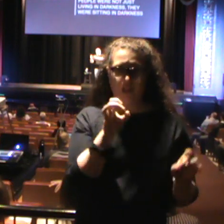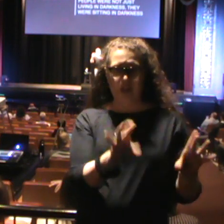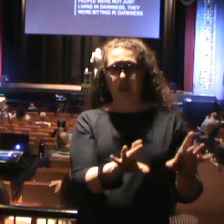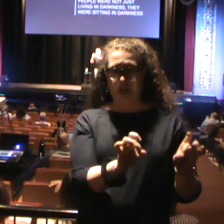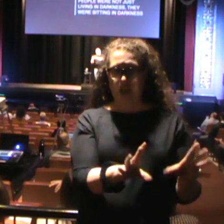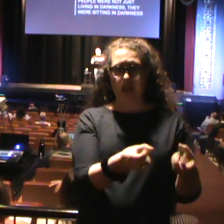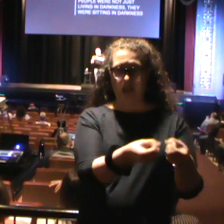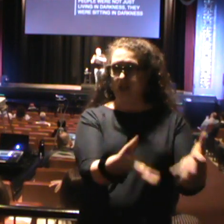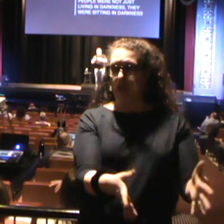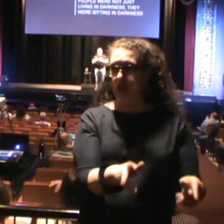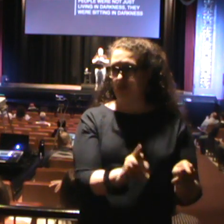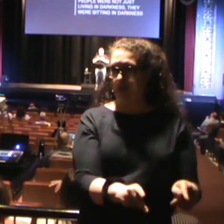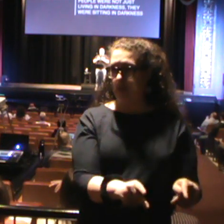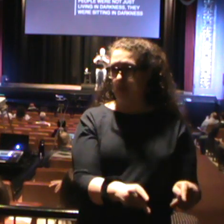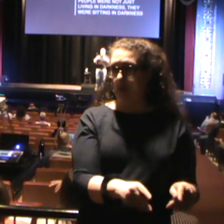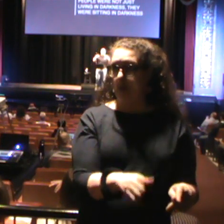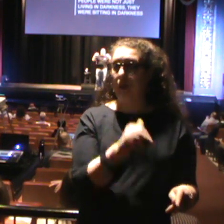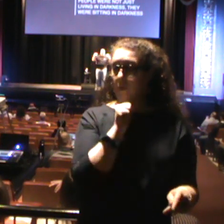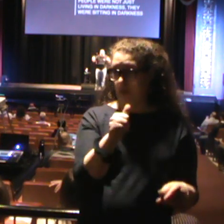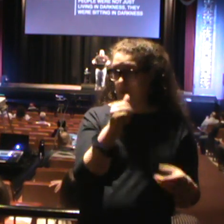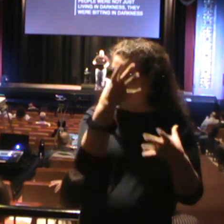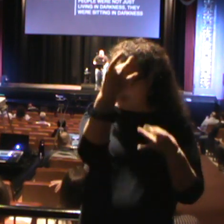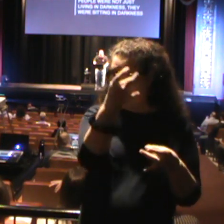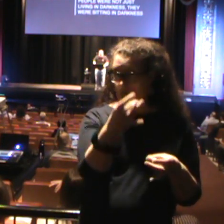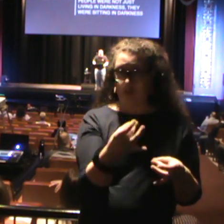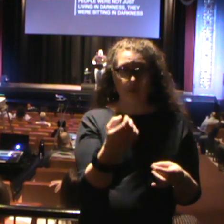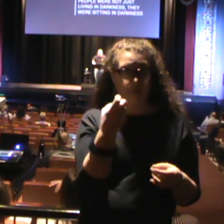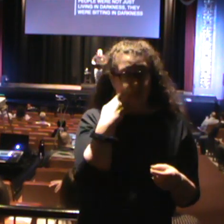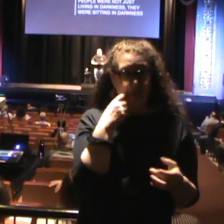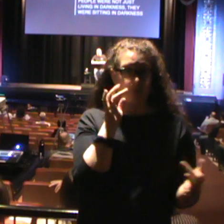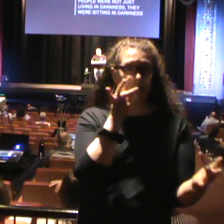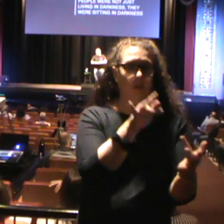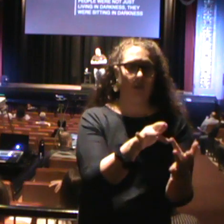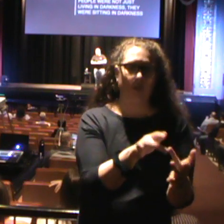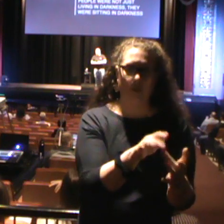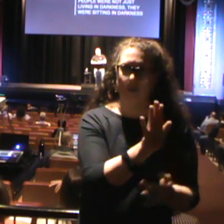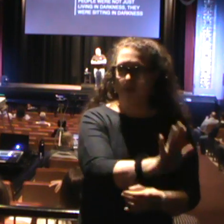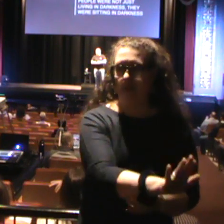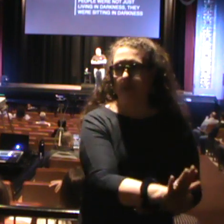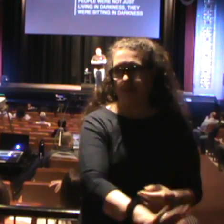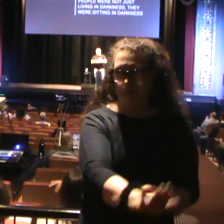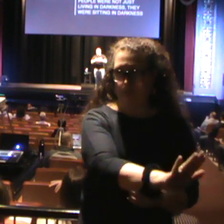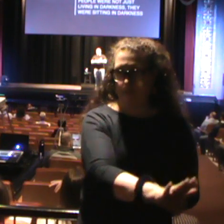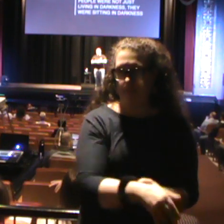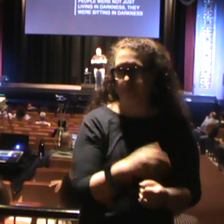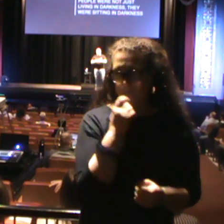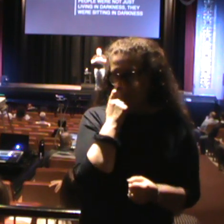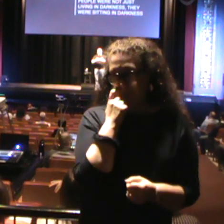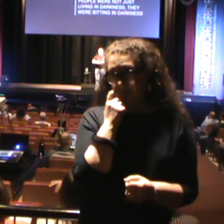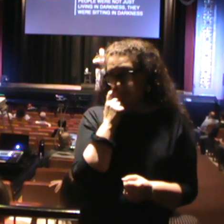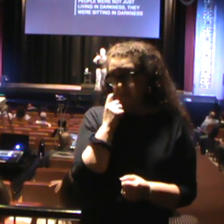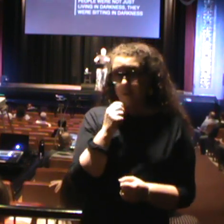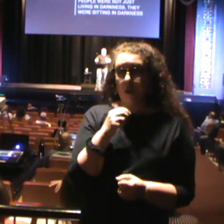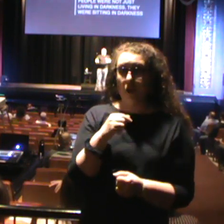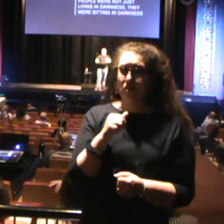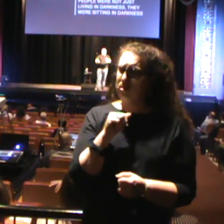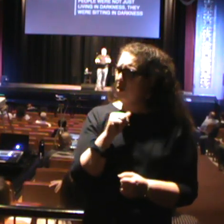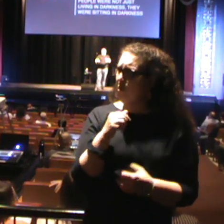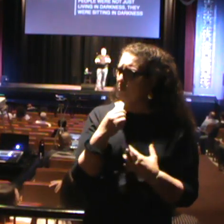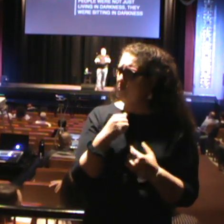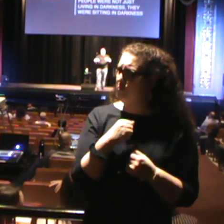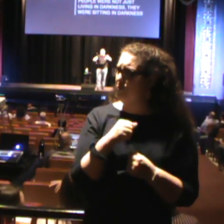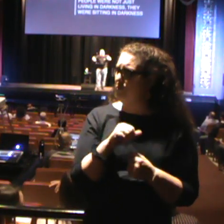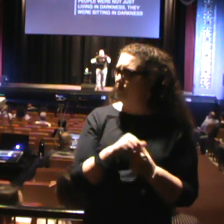people and had no interest in actually reaching them. It is no wonder why Jesus chose this